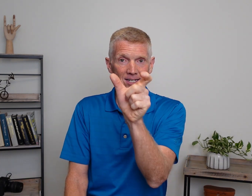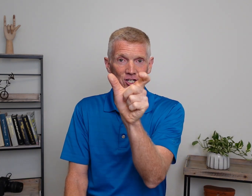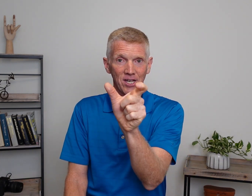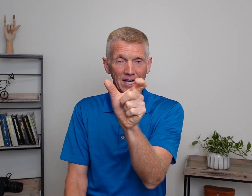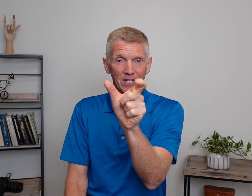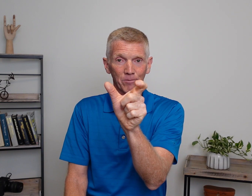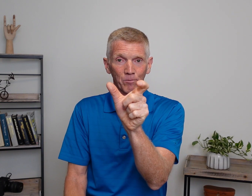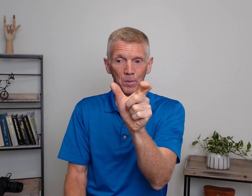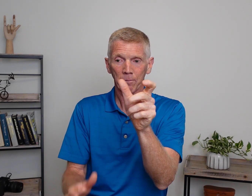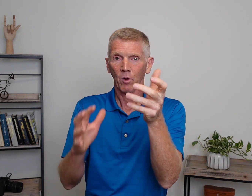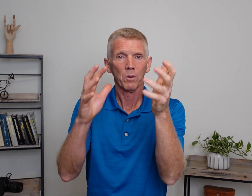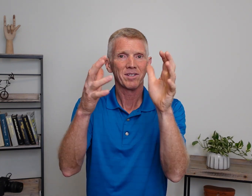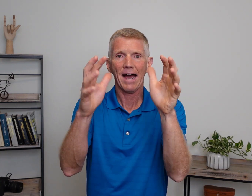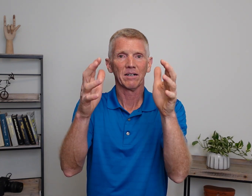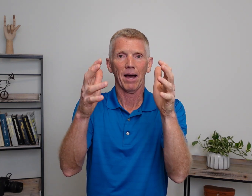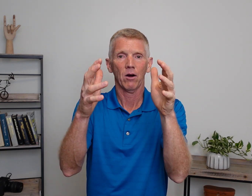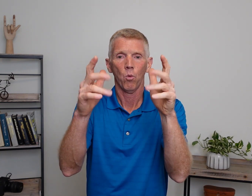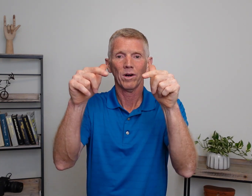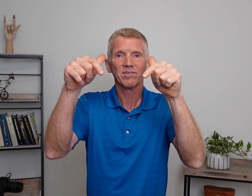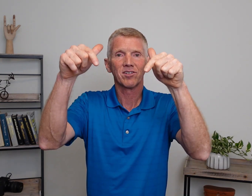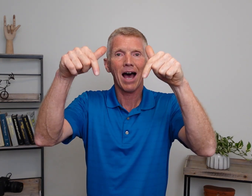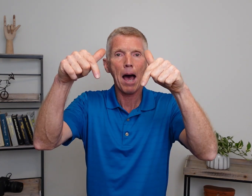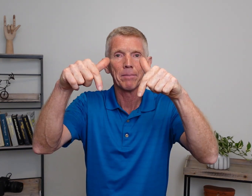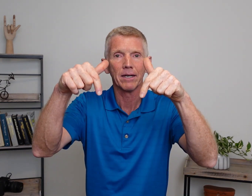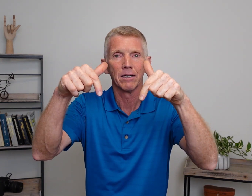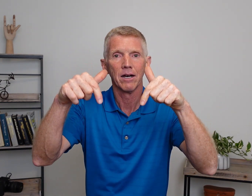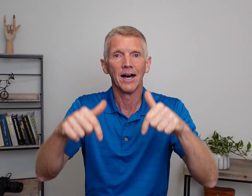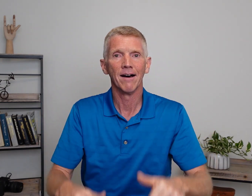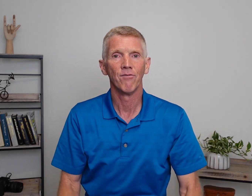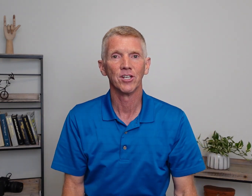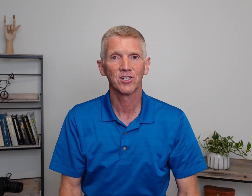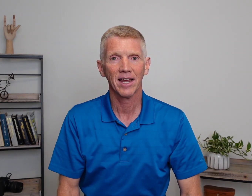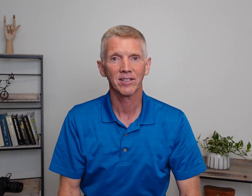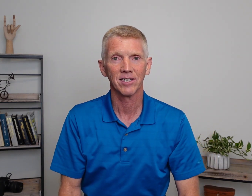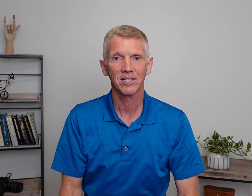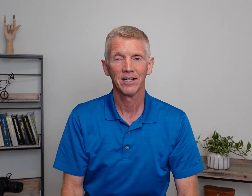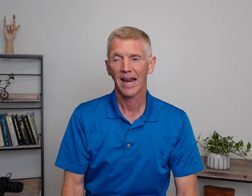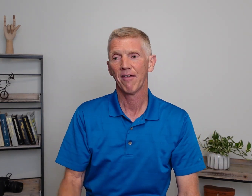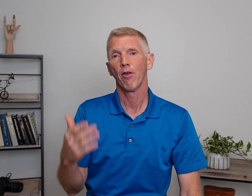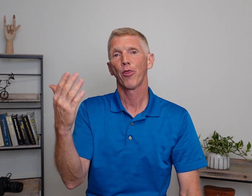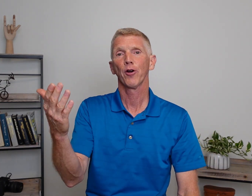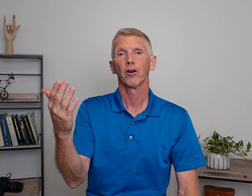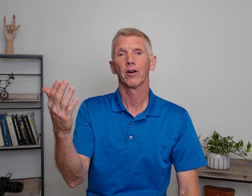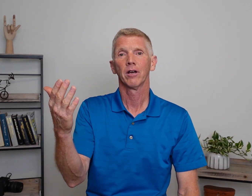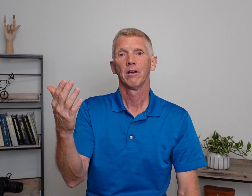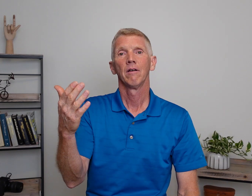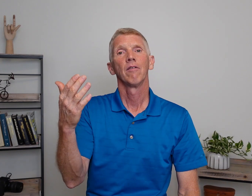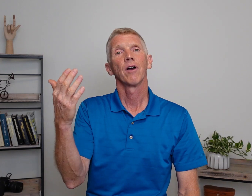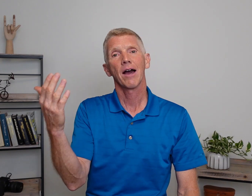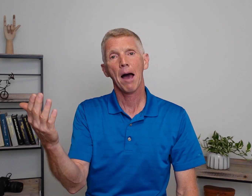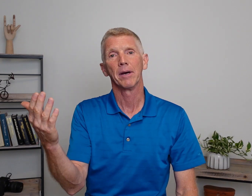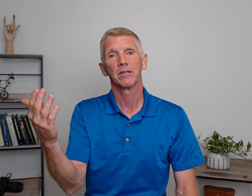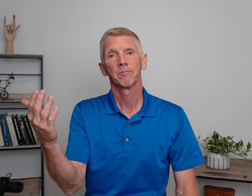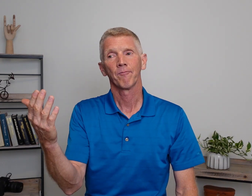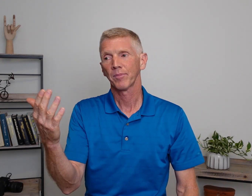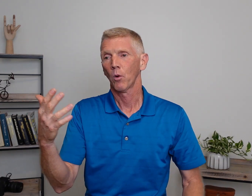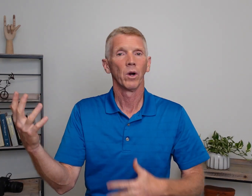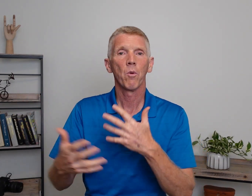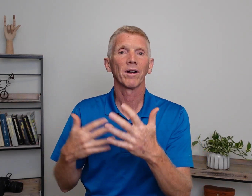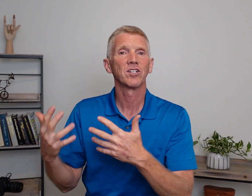Second, what are we talking about? What is the topic of the sentence? And then third, the comment. What do we want to